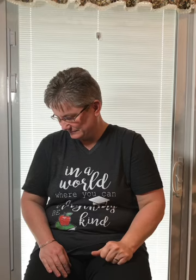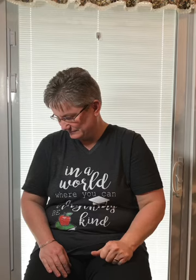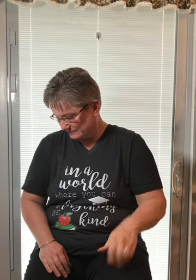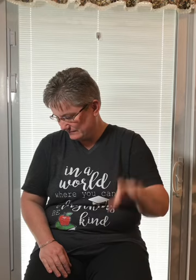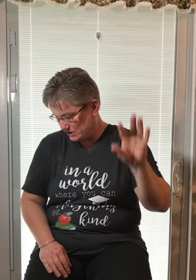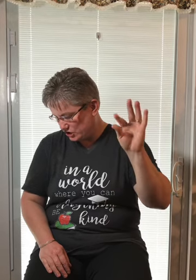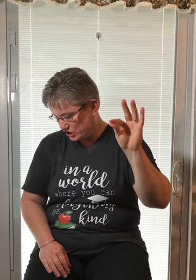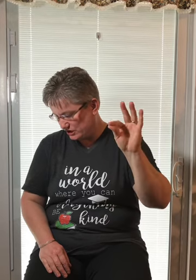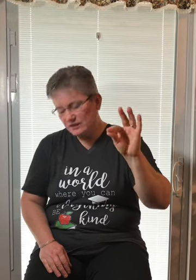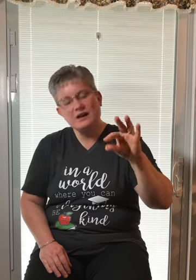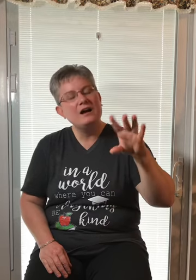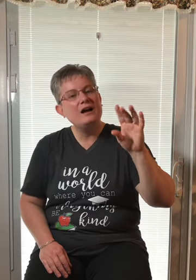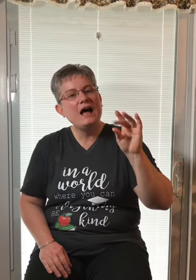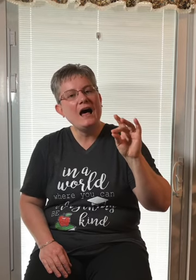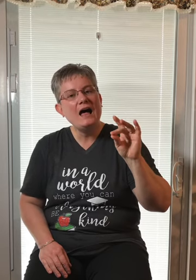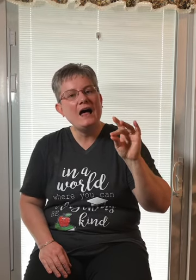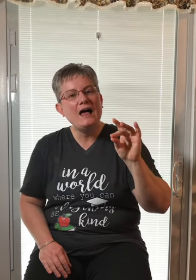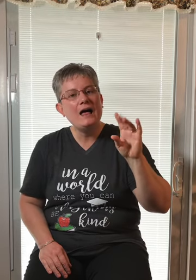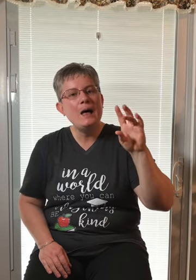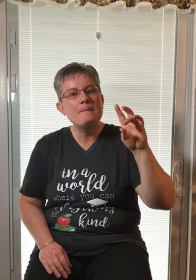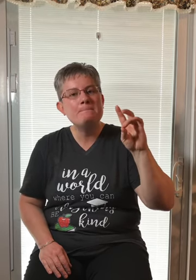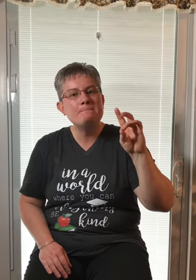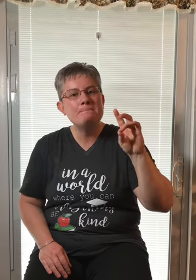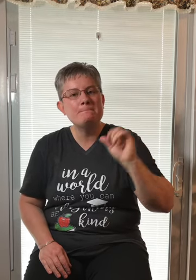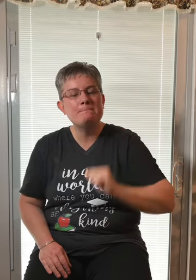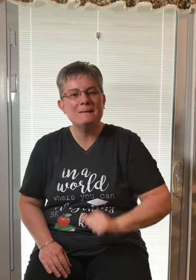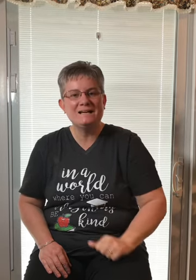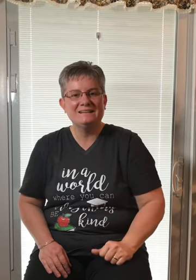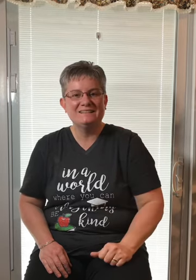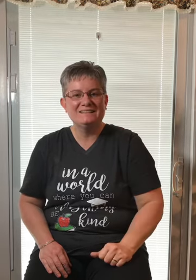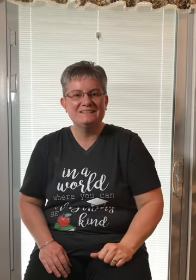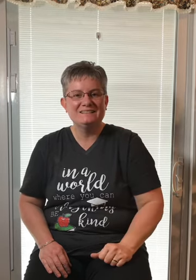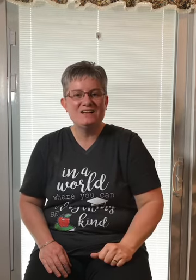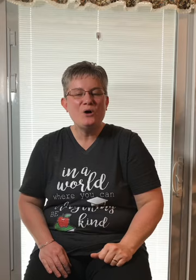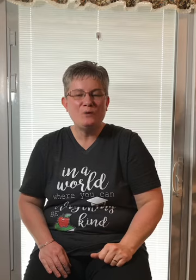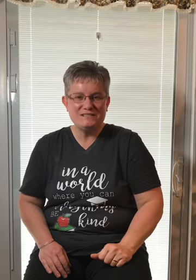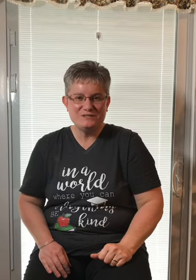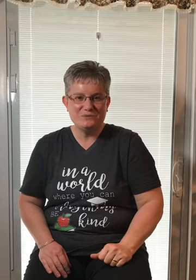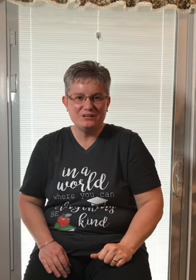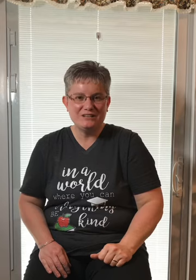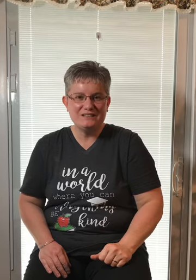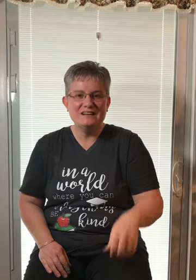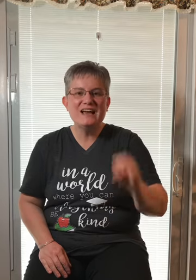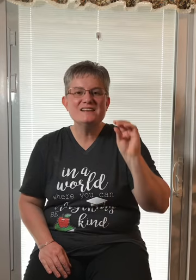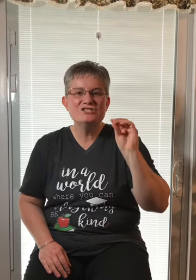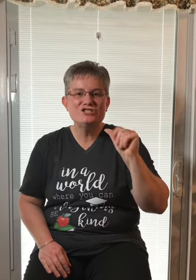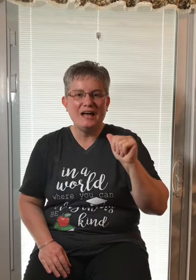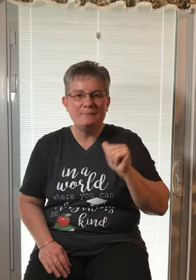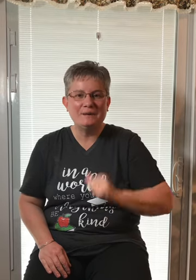Ch, a, p. What's the word? Chum.